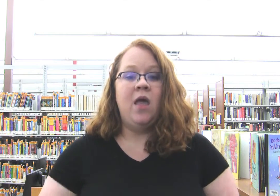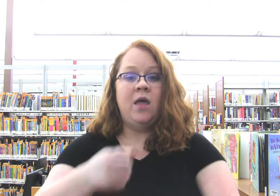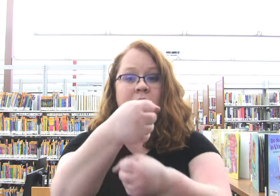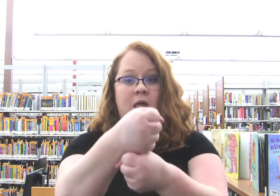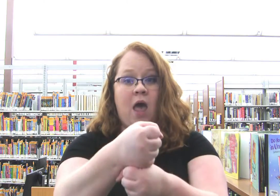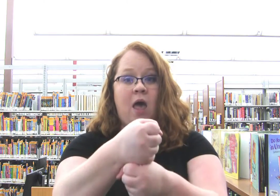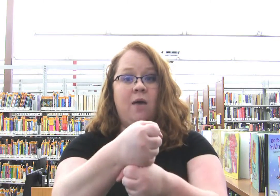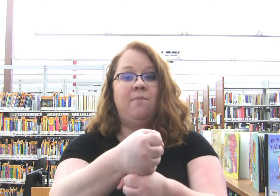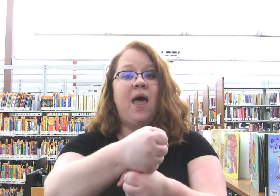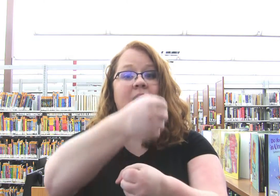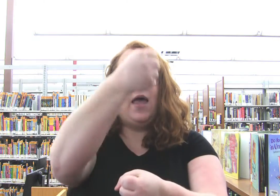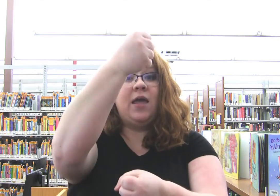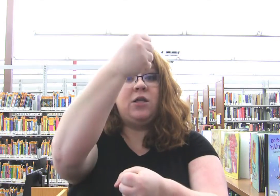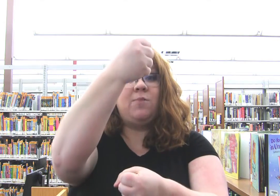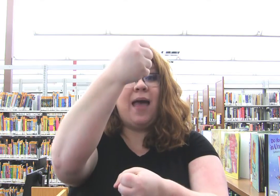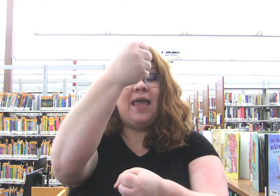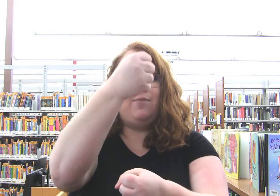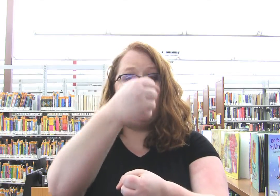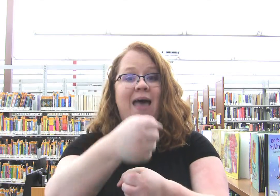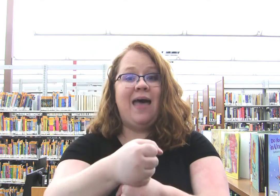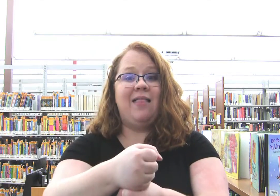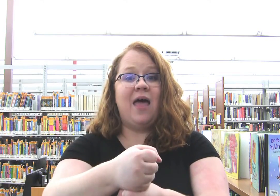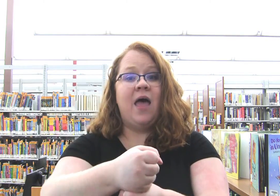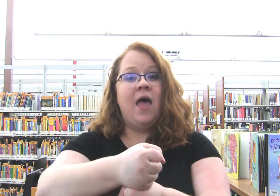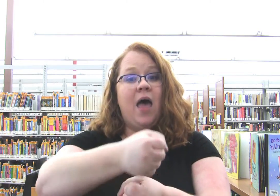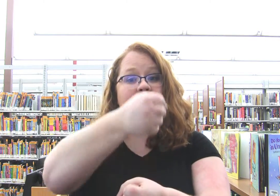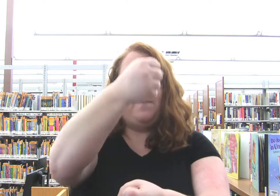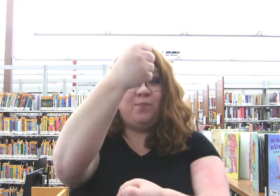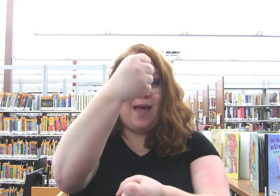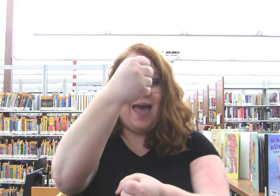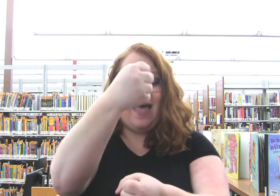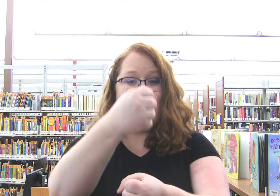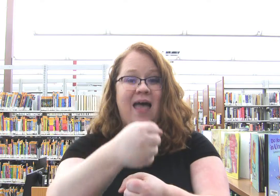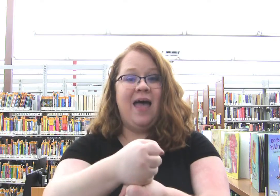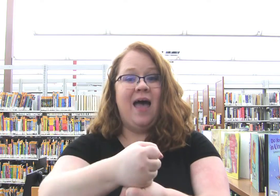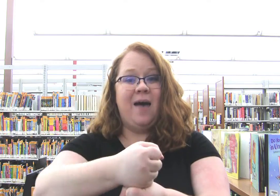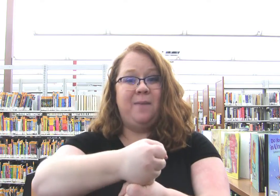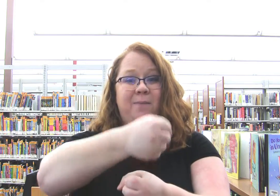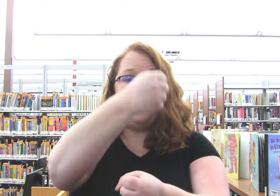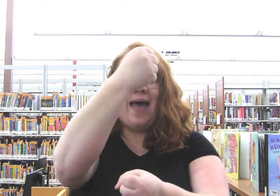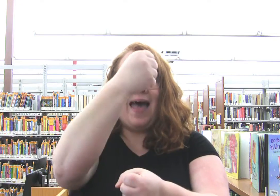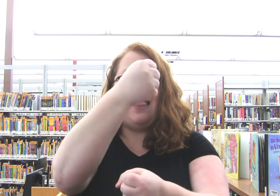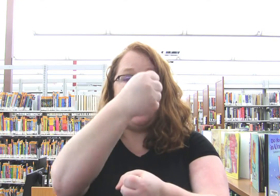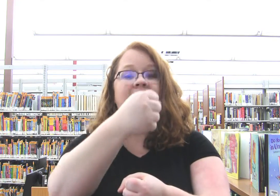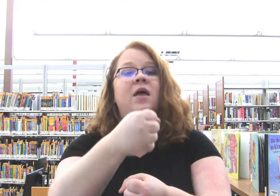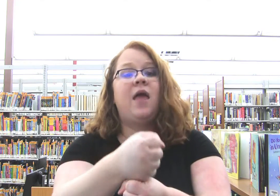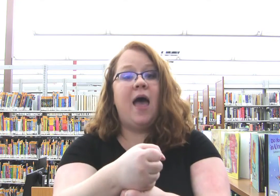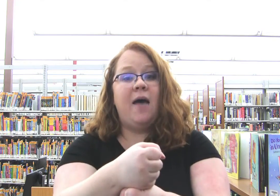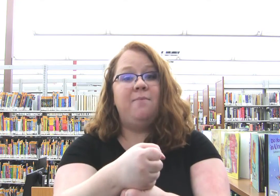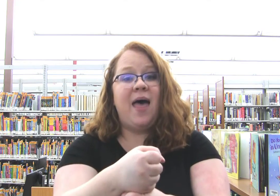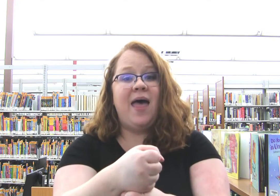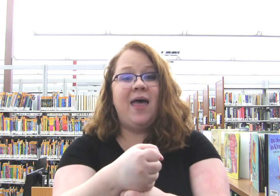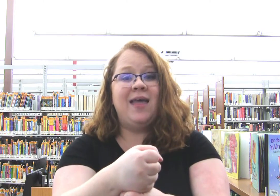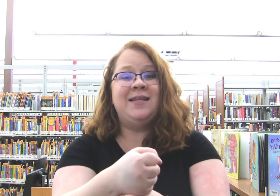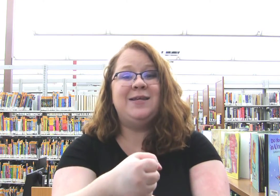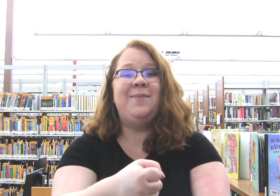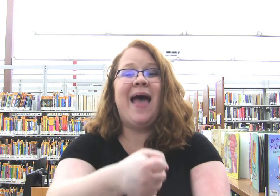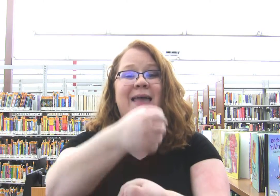Come under my umbrella, umbrella, umbrella. Come under my